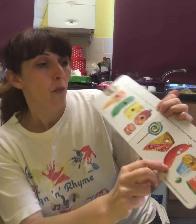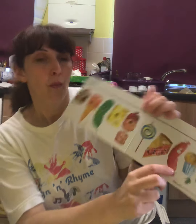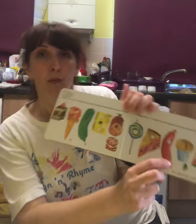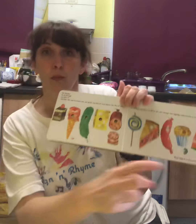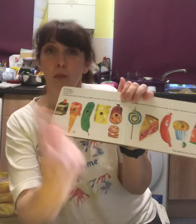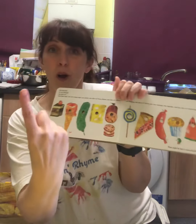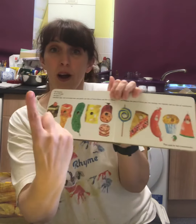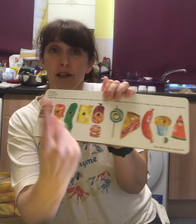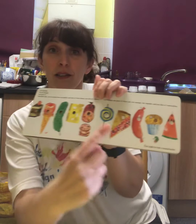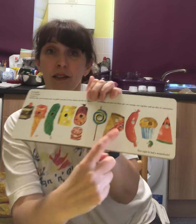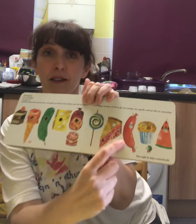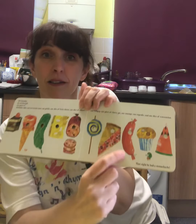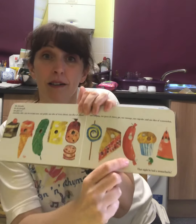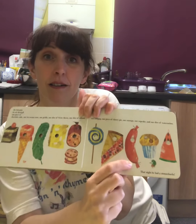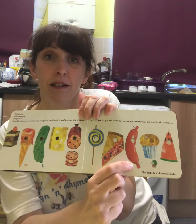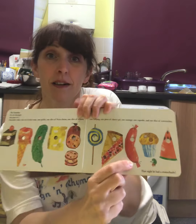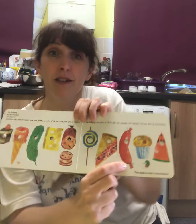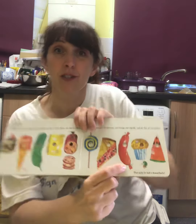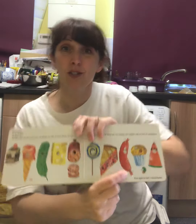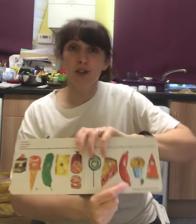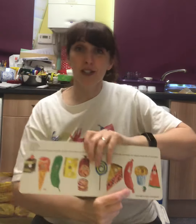One sausage.